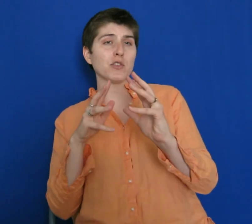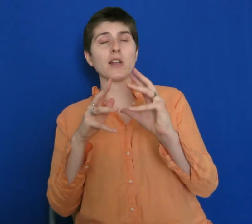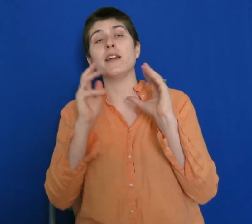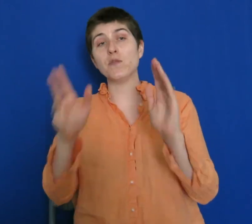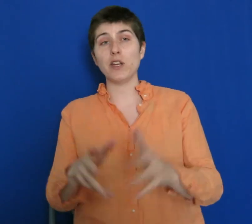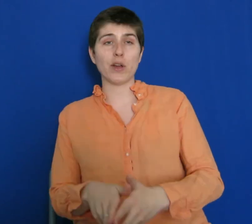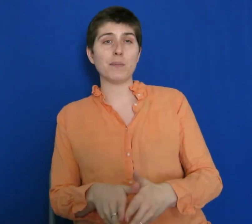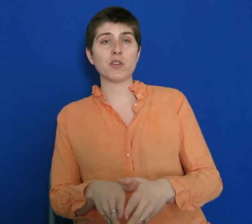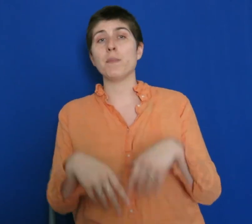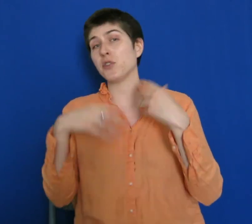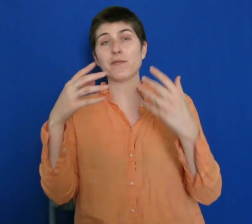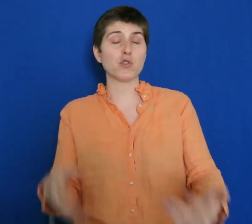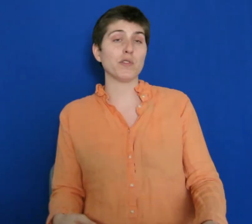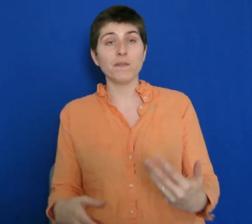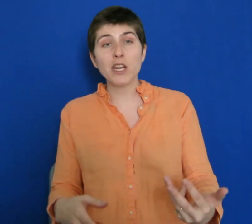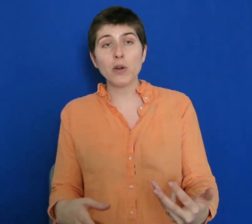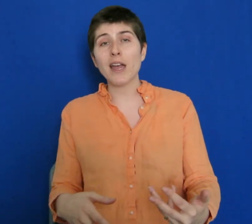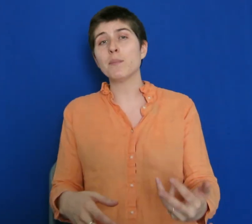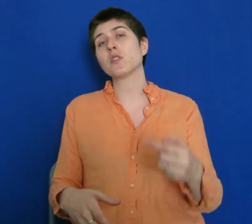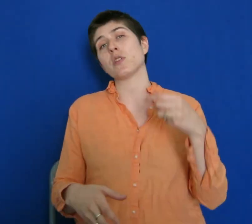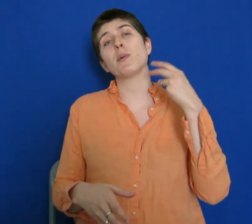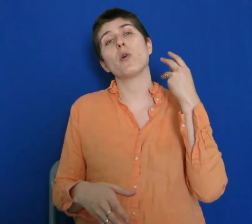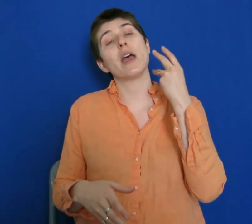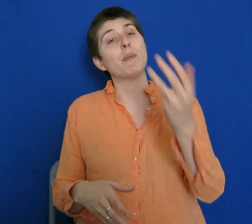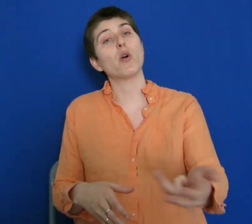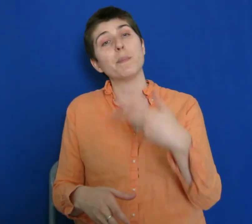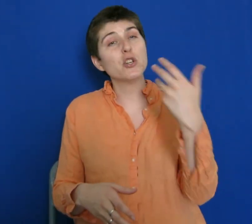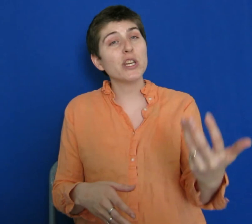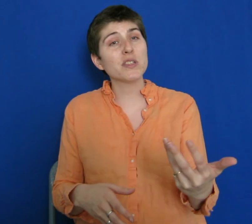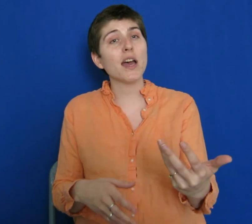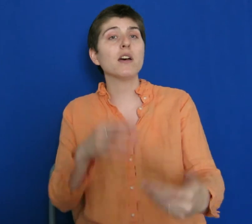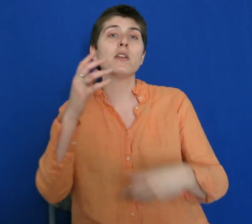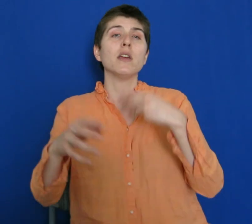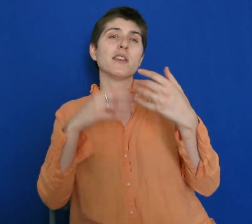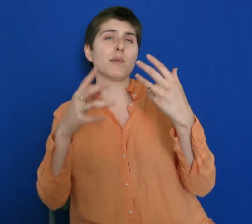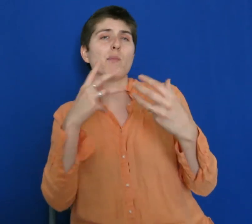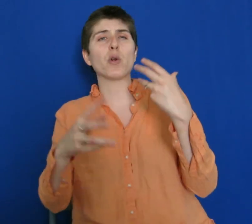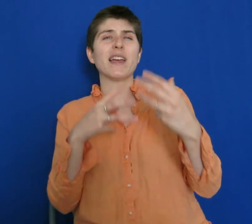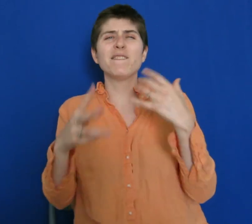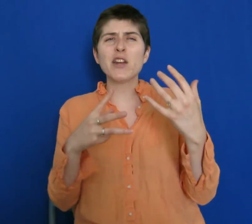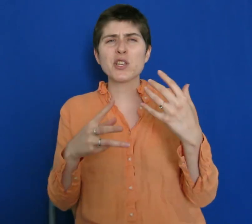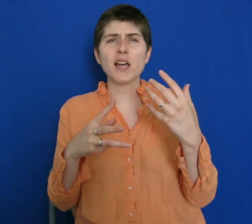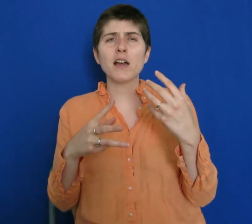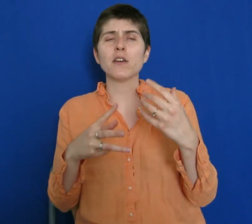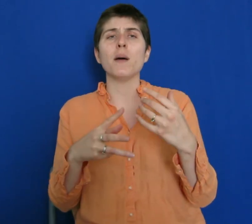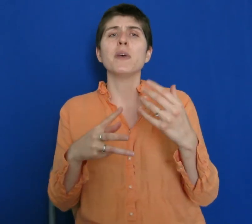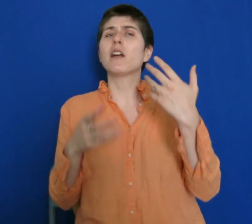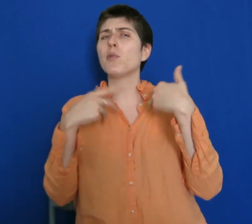online is video games. There's different sorts of video games. Some are more MMORPG-styled. Some are more, like, fighter-styled. A couple of